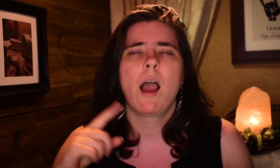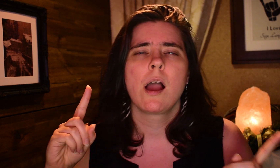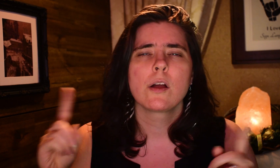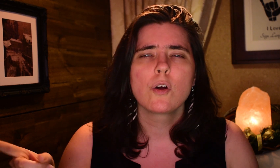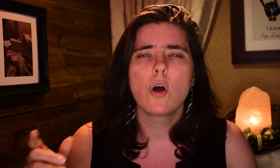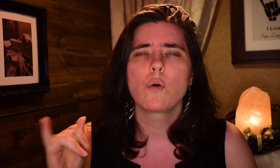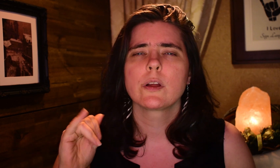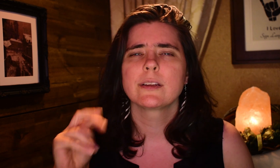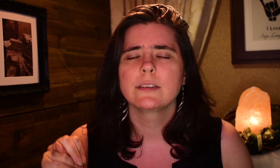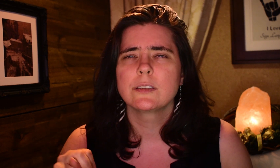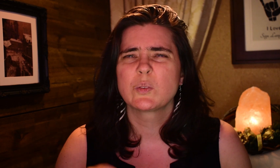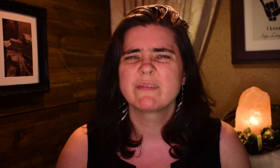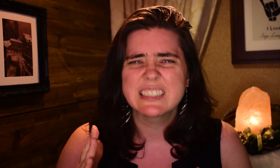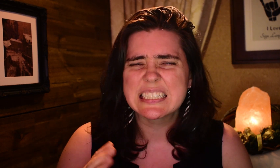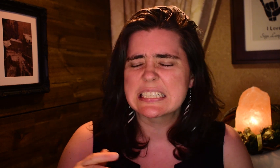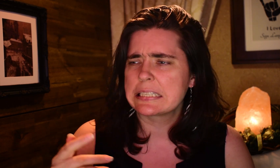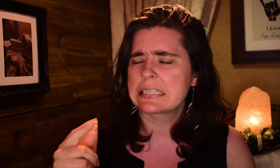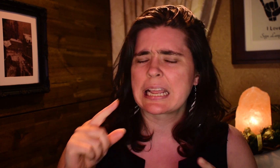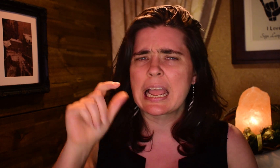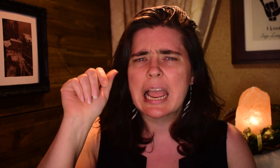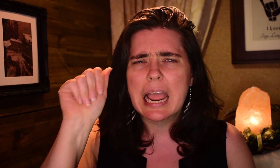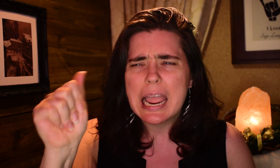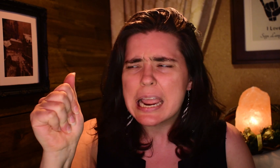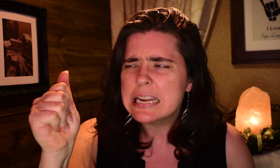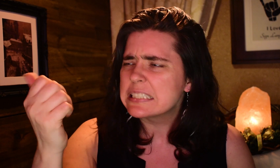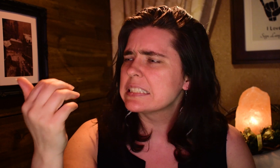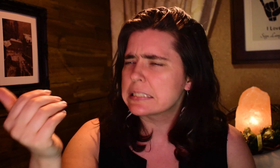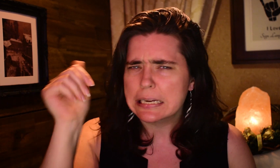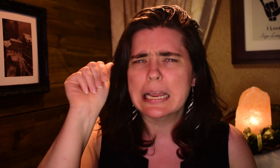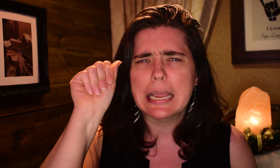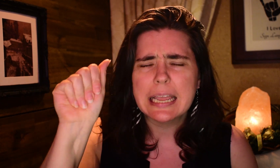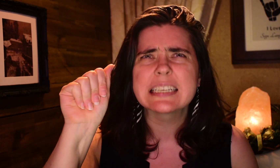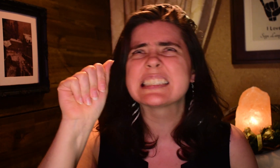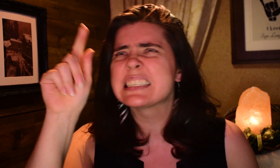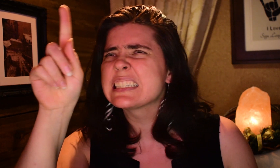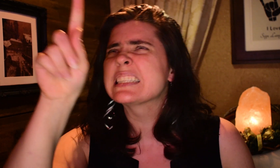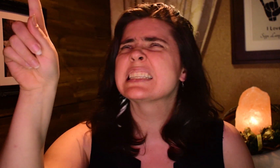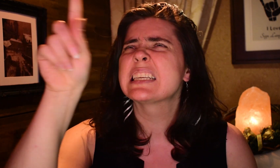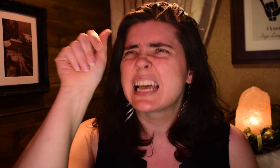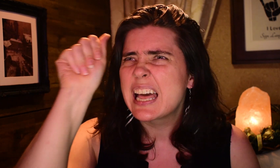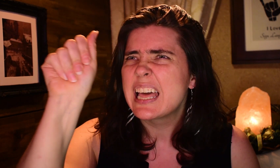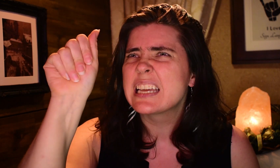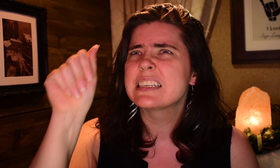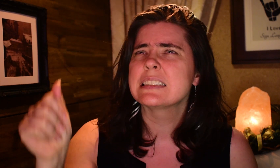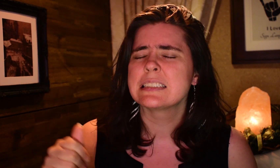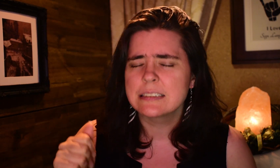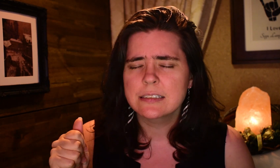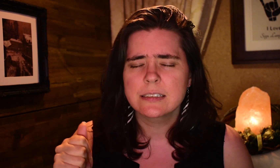So Monday, I would go in, I would think A, look at the poster, see how they made the